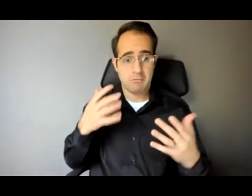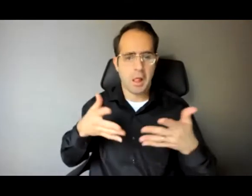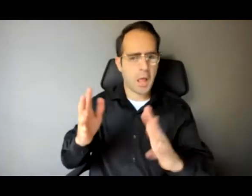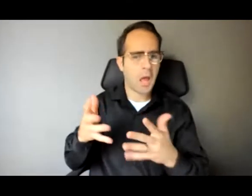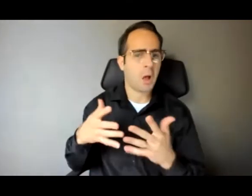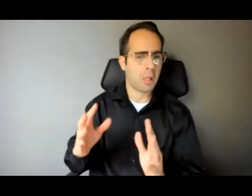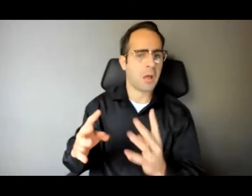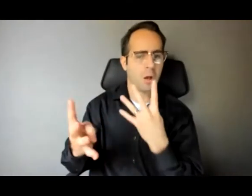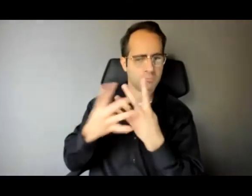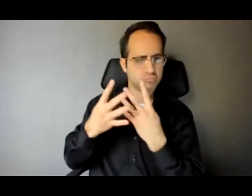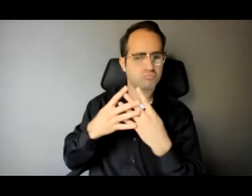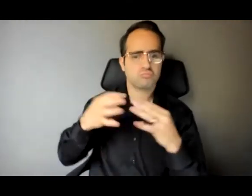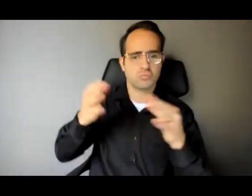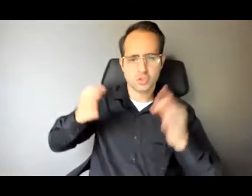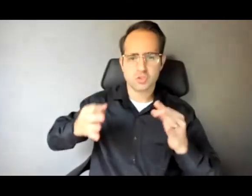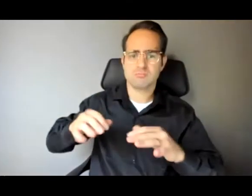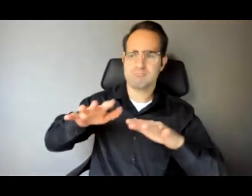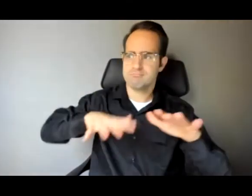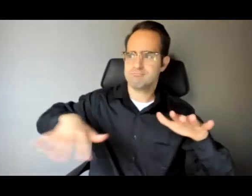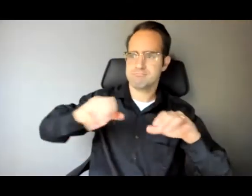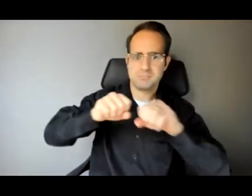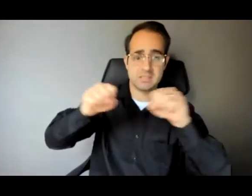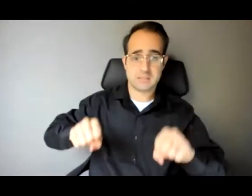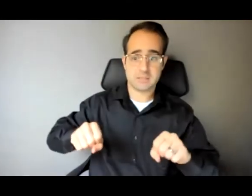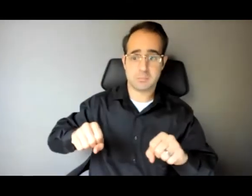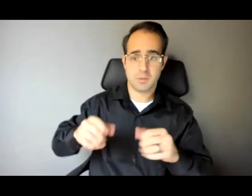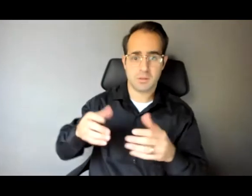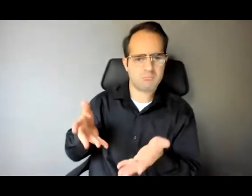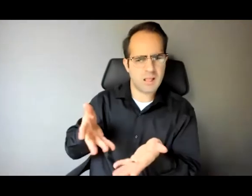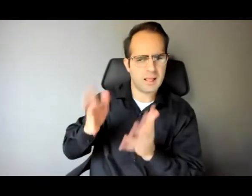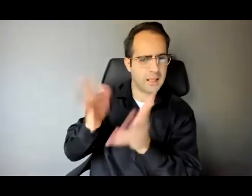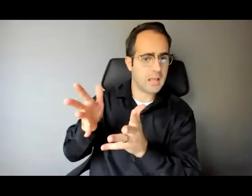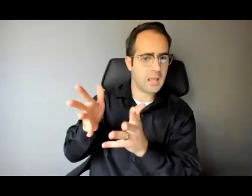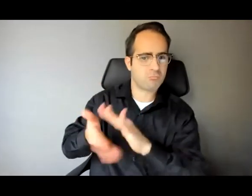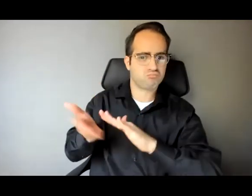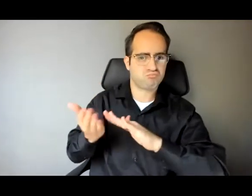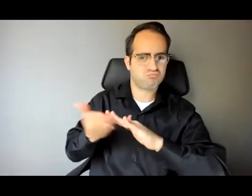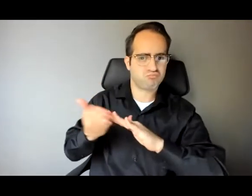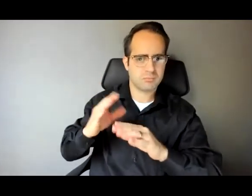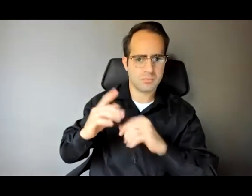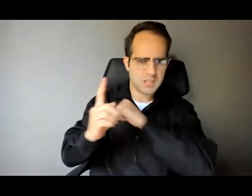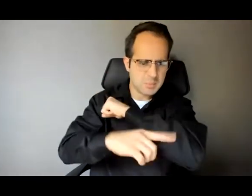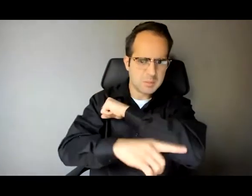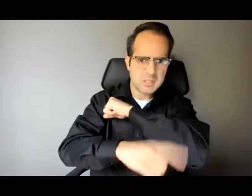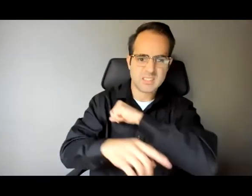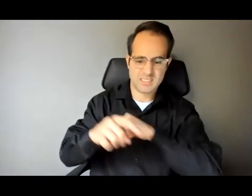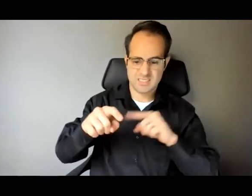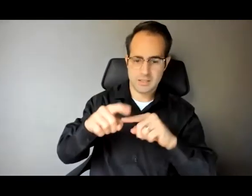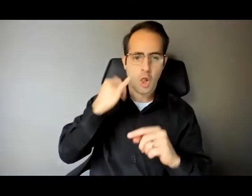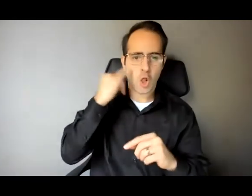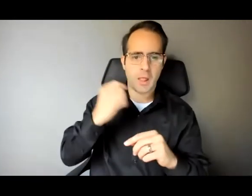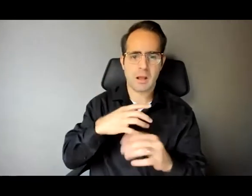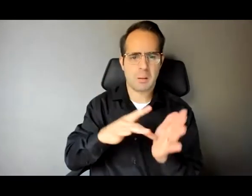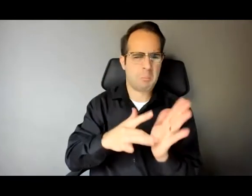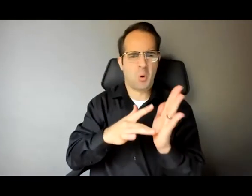does is the more the poison of that system leaks into other areas of our lives and I think a huge part of it is that our culture has leaned